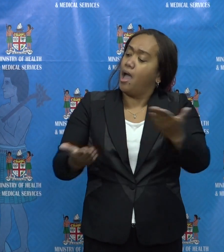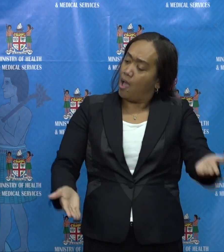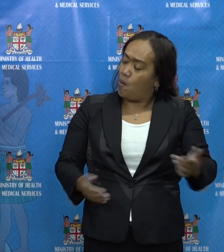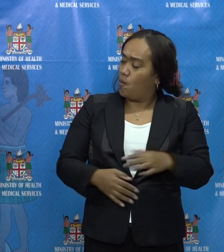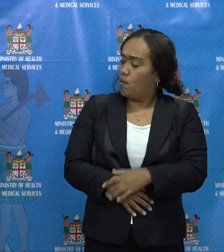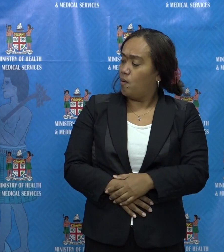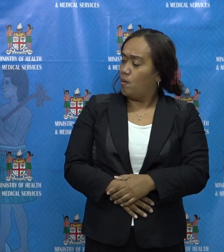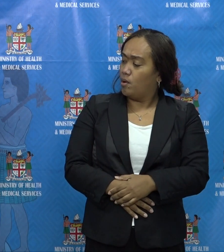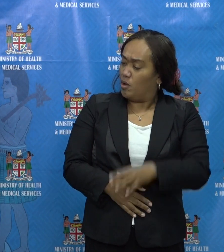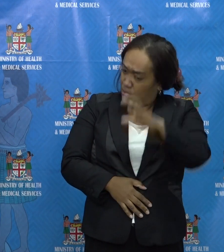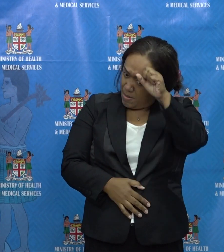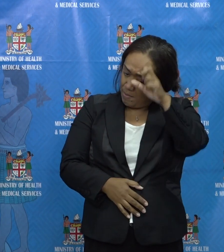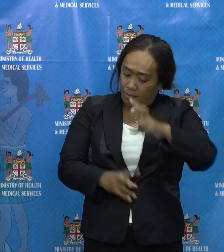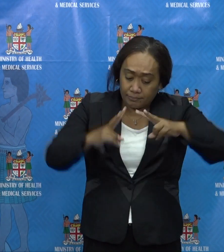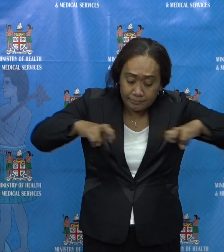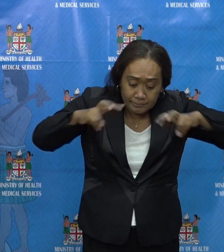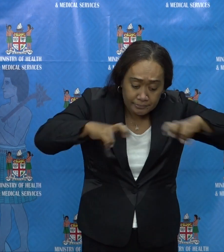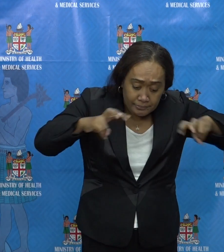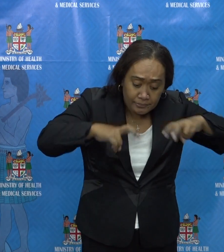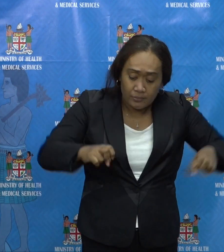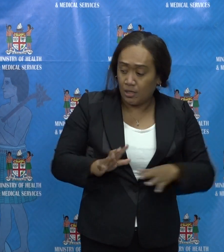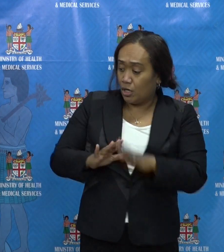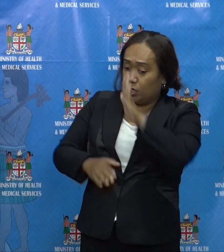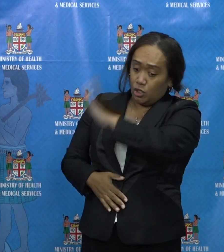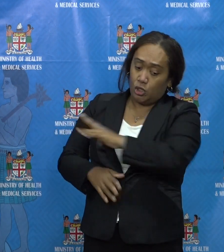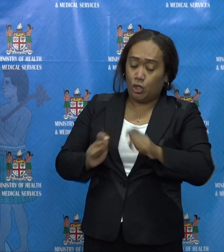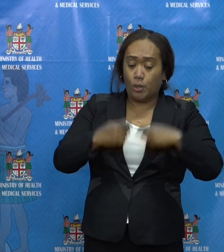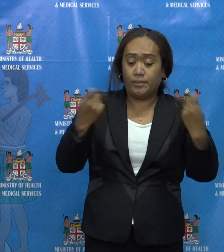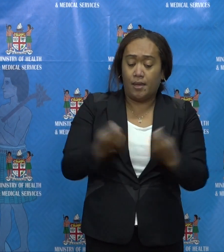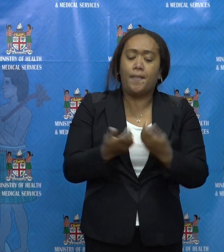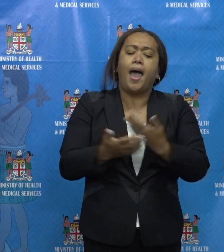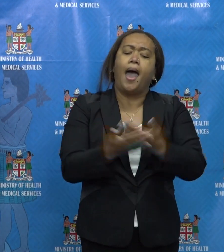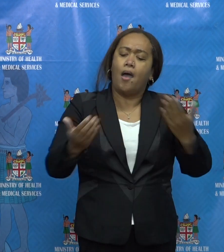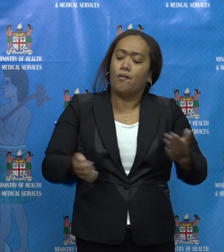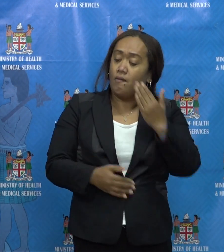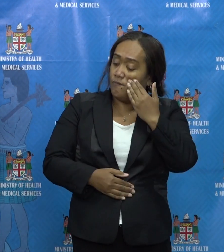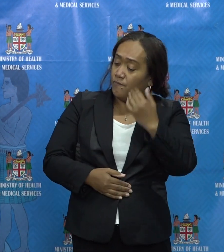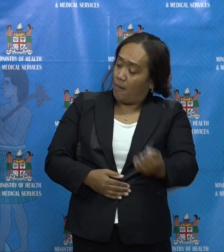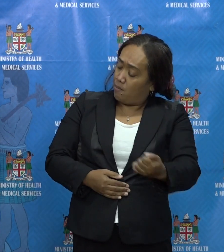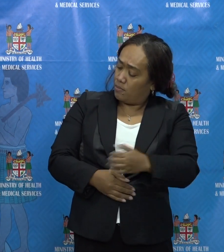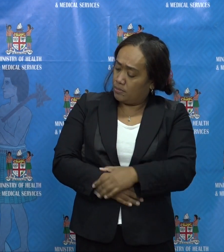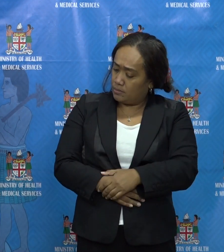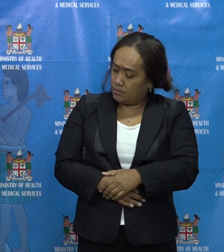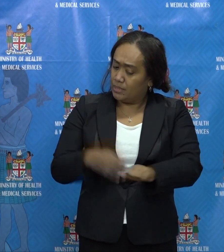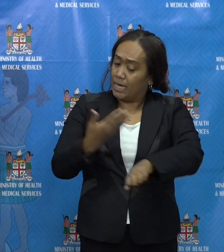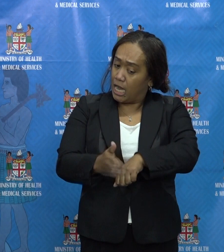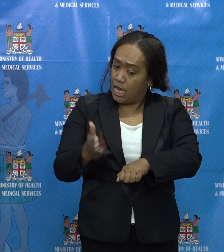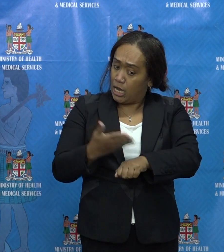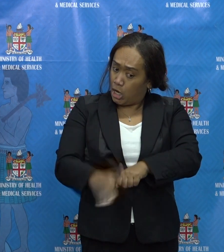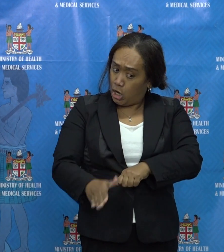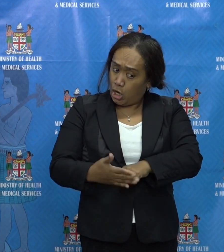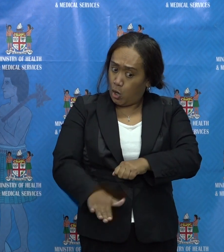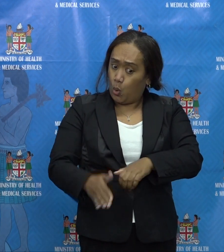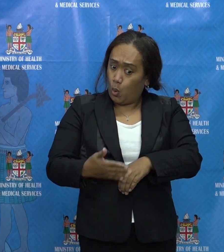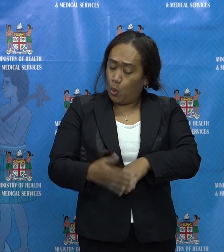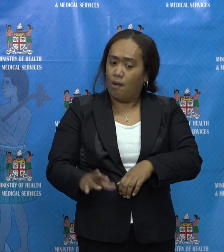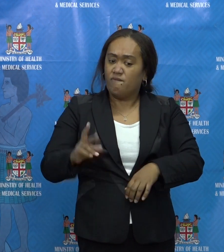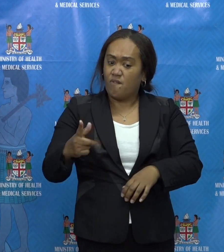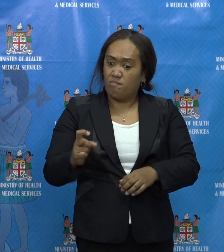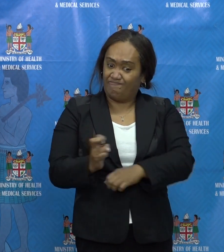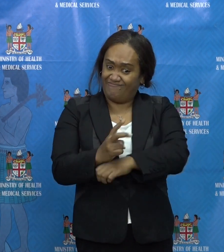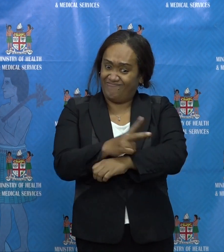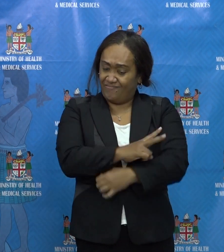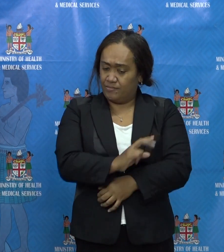to the investigation conducted by your team to really determine whether the new variant was actually from the